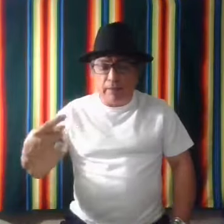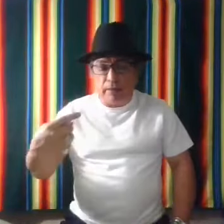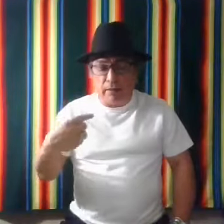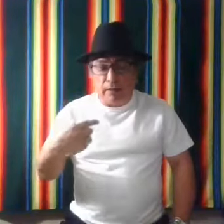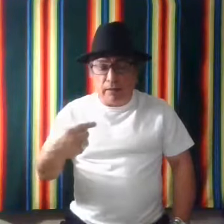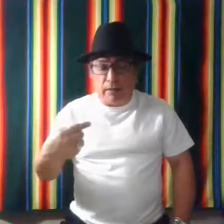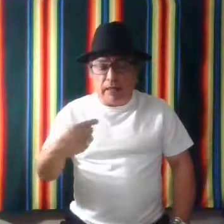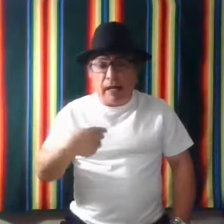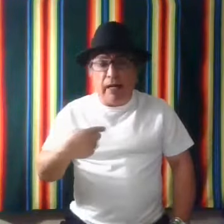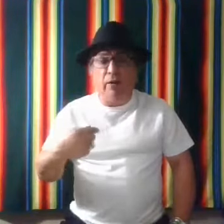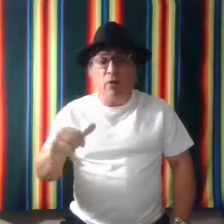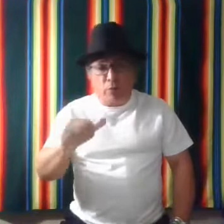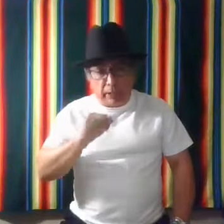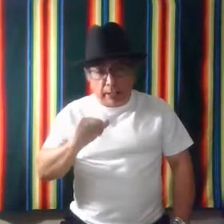as I, or me,